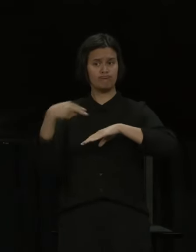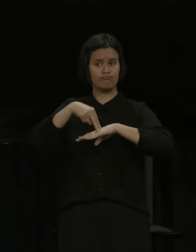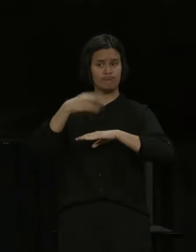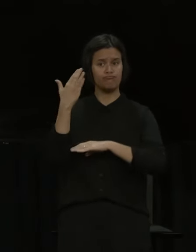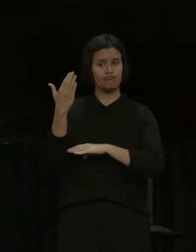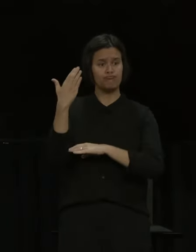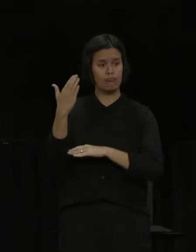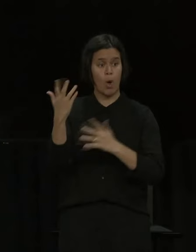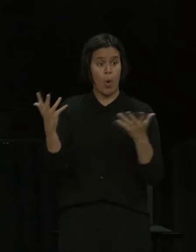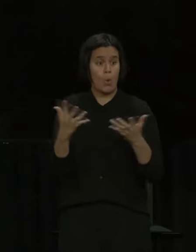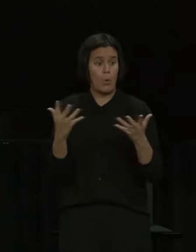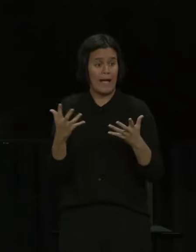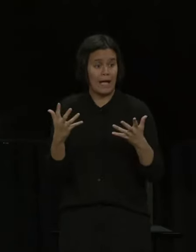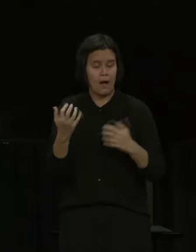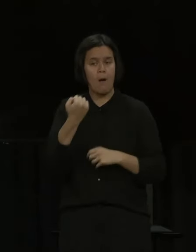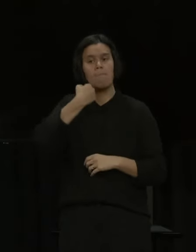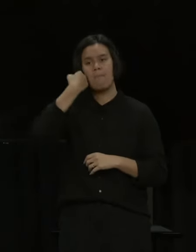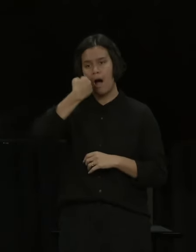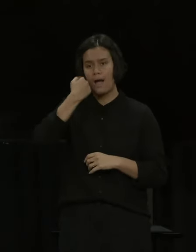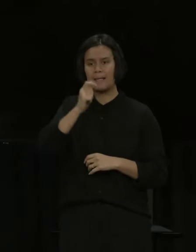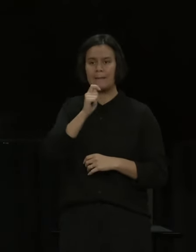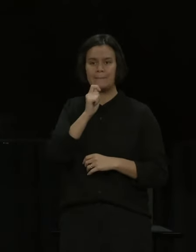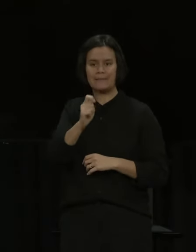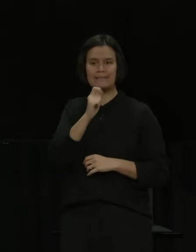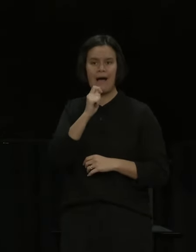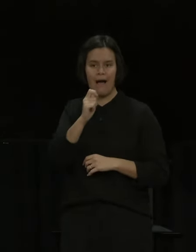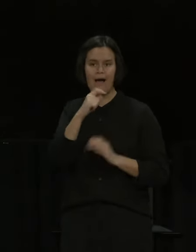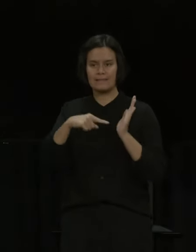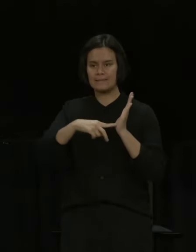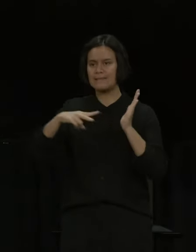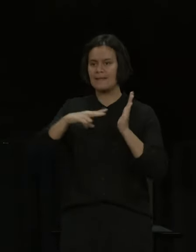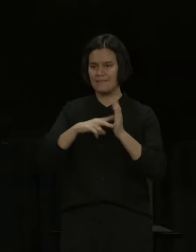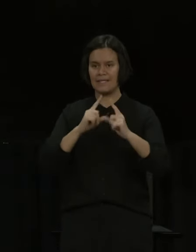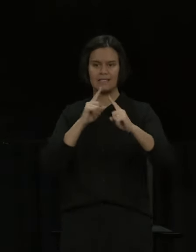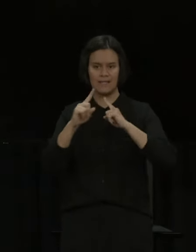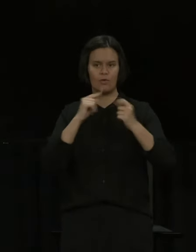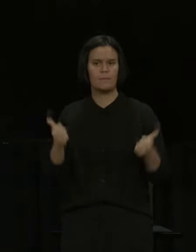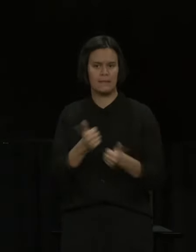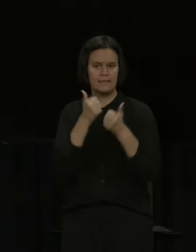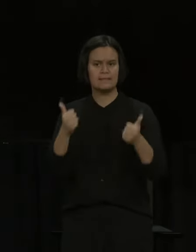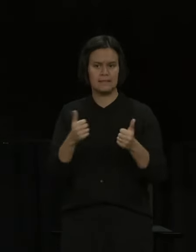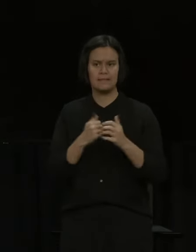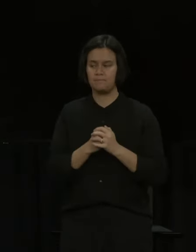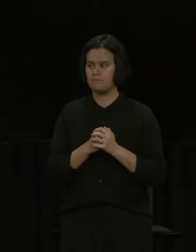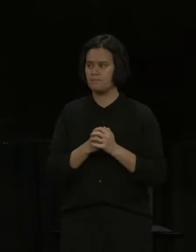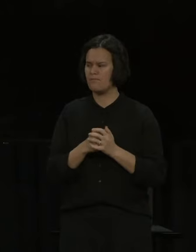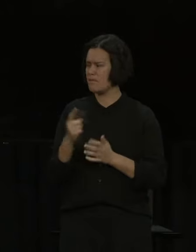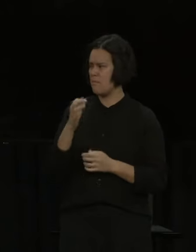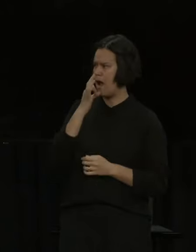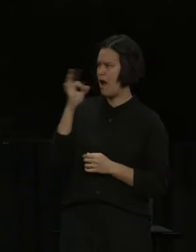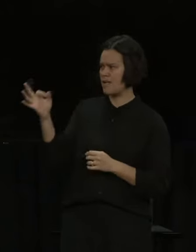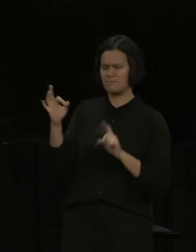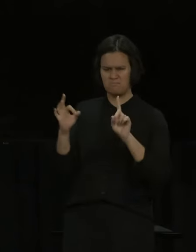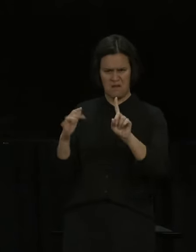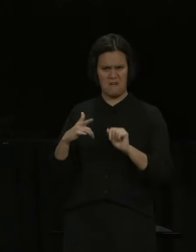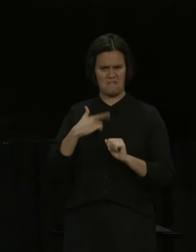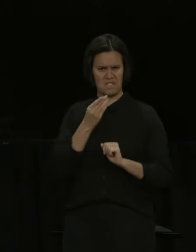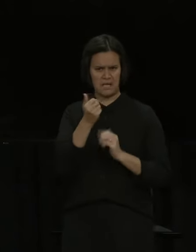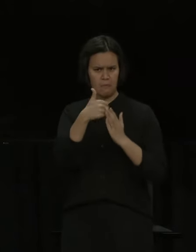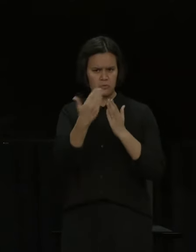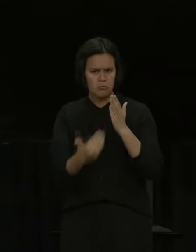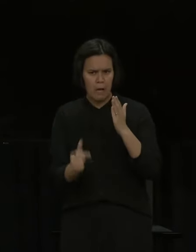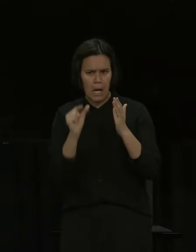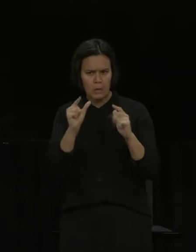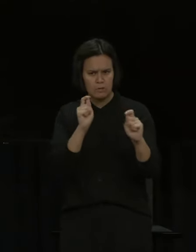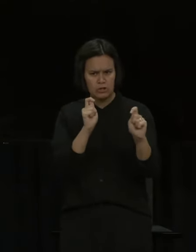weekly if not daily basis as well. Can I just ask around that because the narrative seems to have changed recently around access